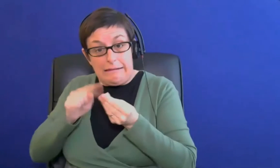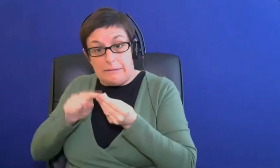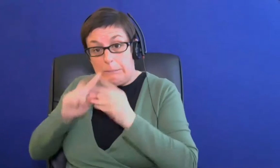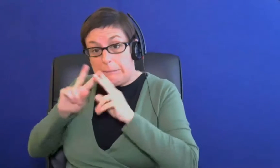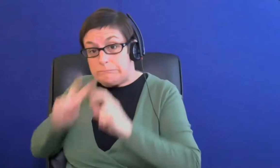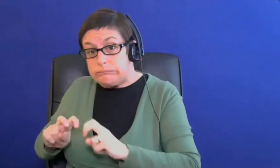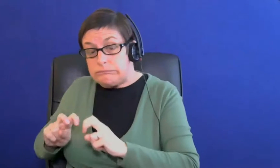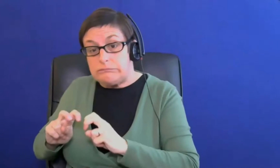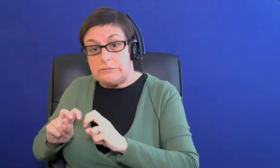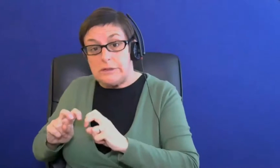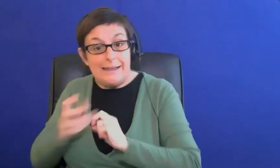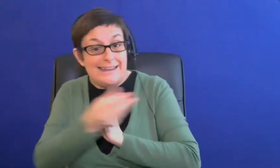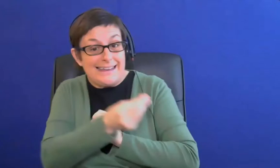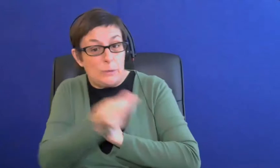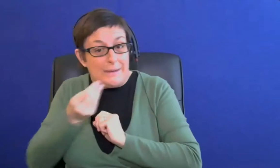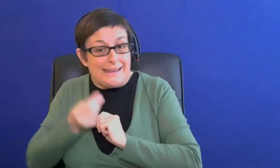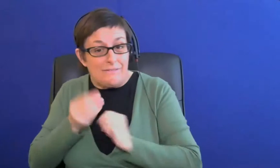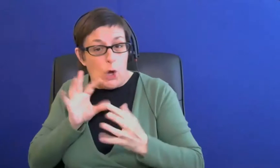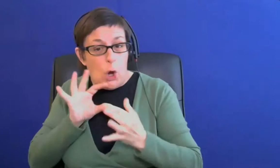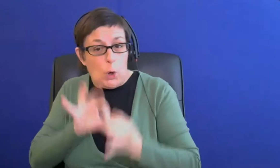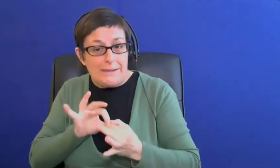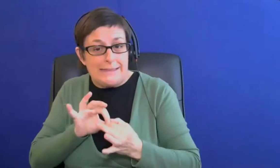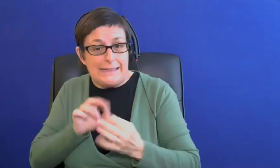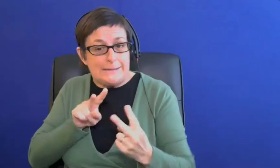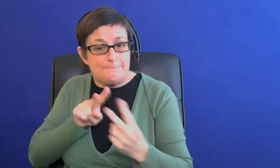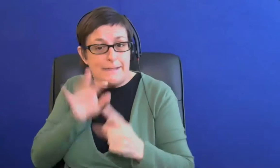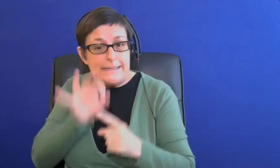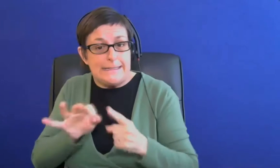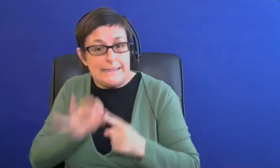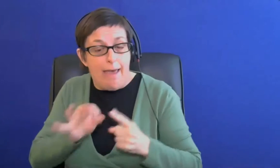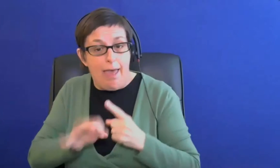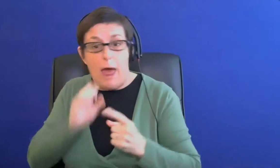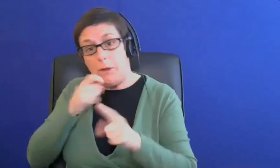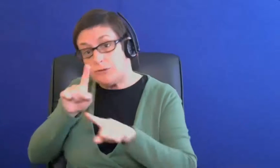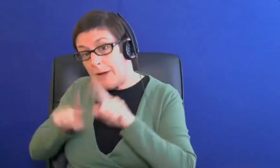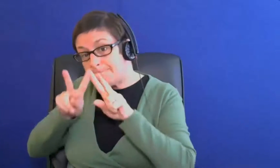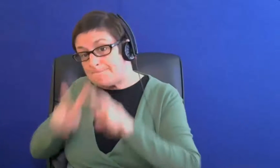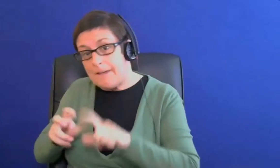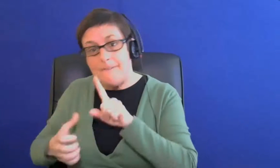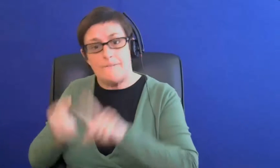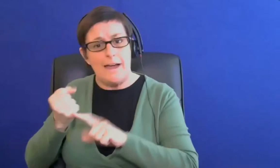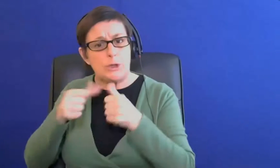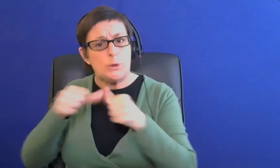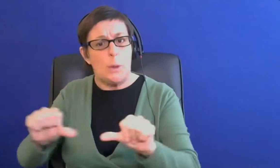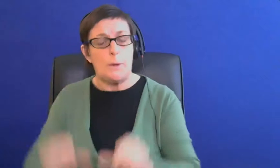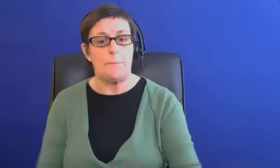contact details first questions like that yeah if